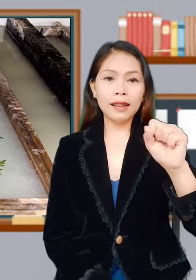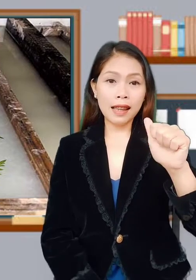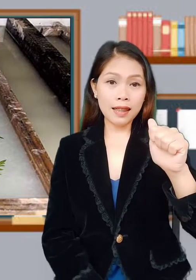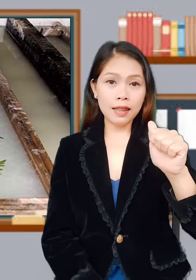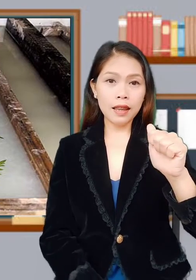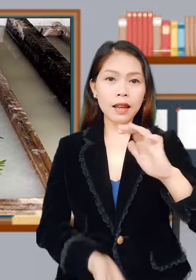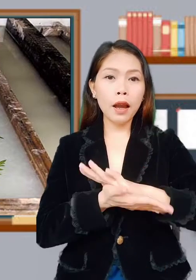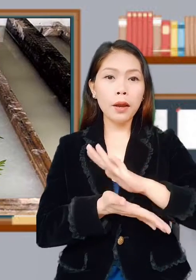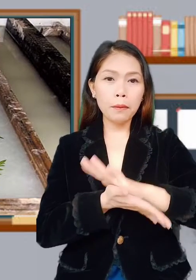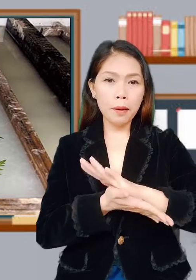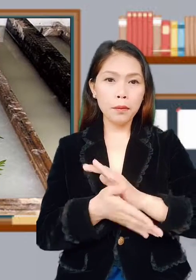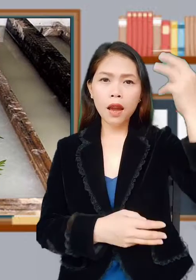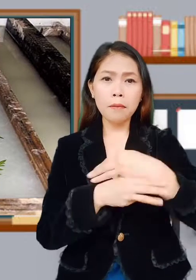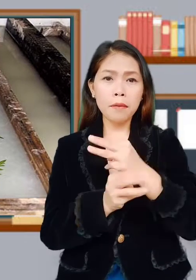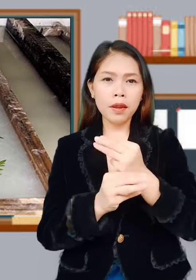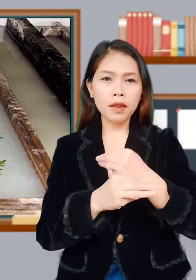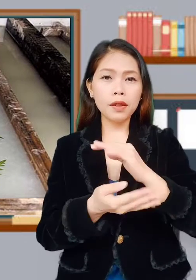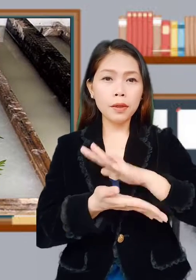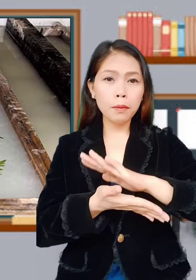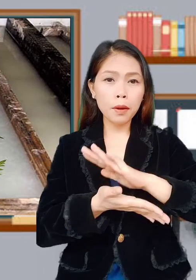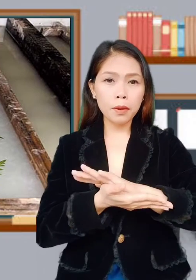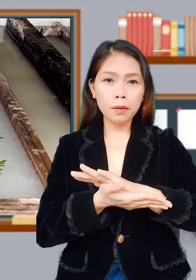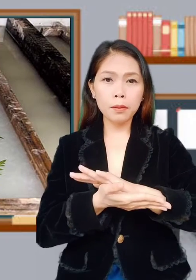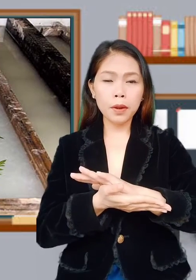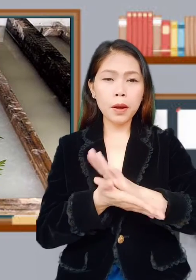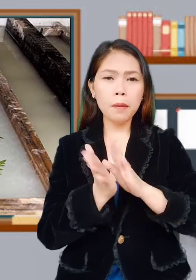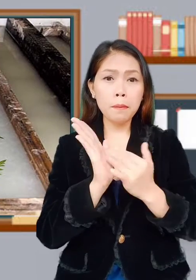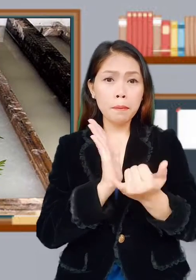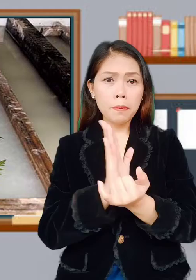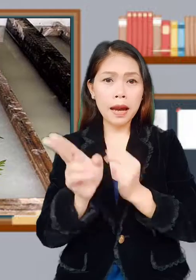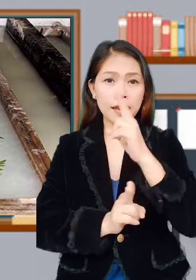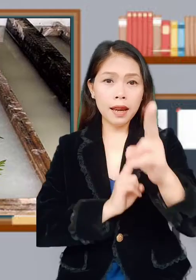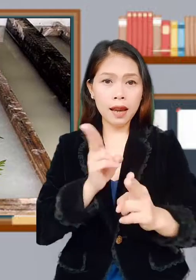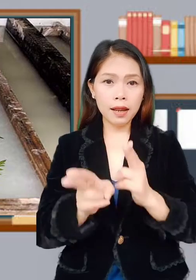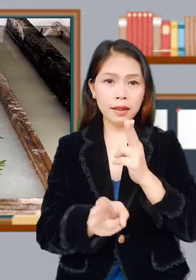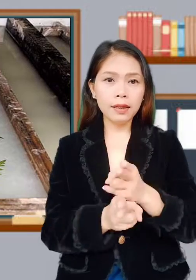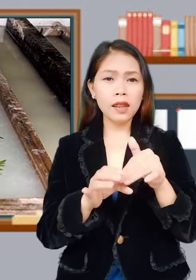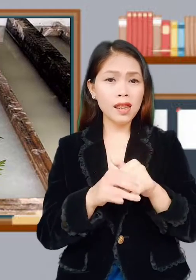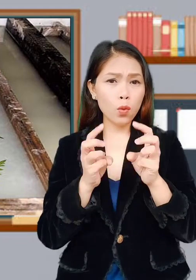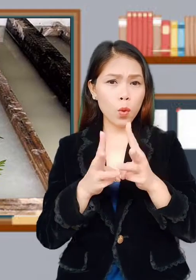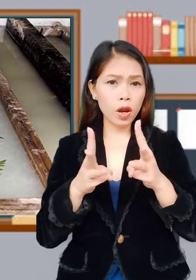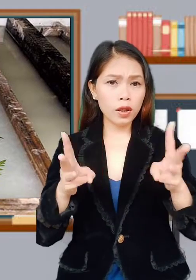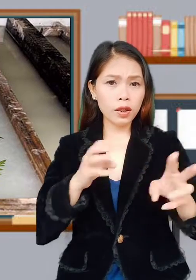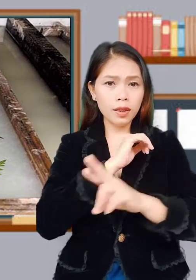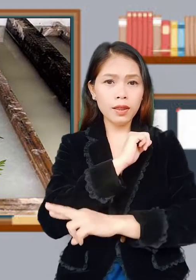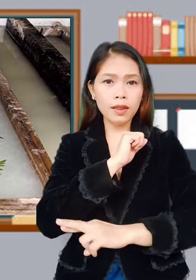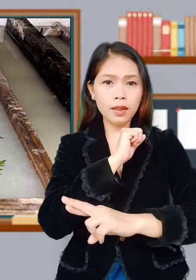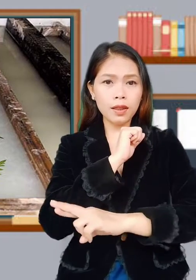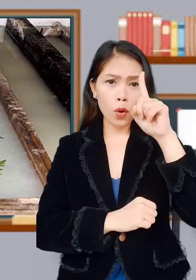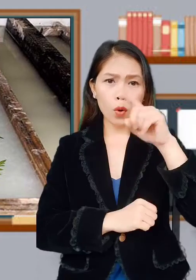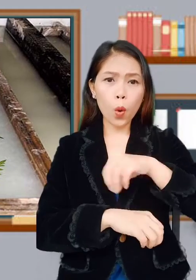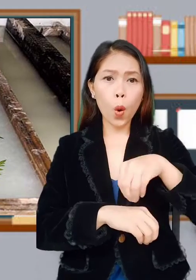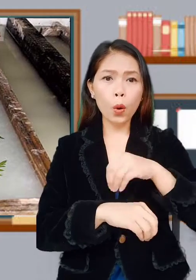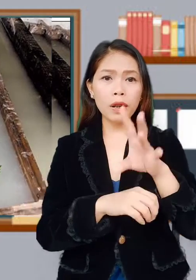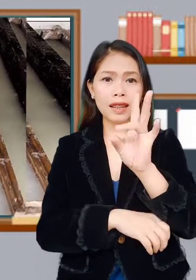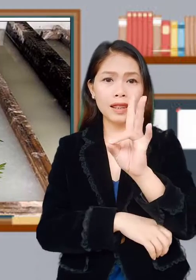Laos is known as sa paper. Laosians make paper in hand in wider region for over 700